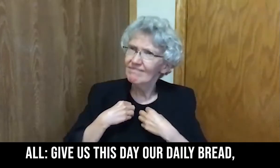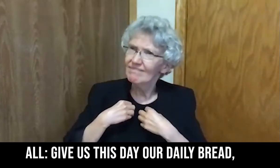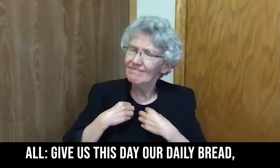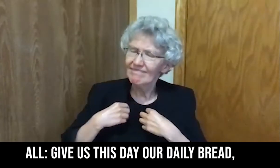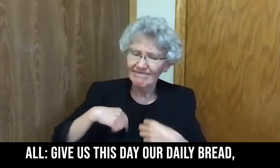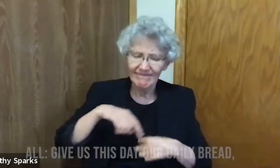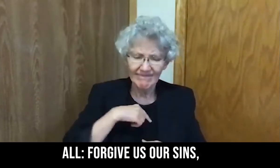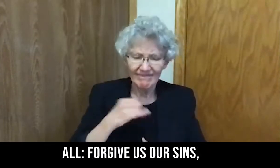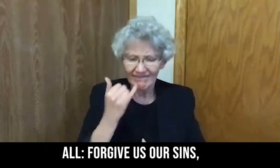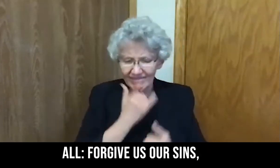By Jill and appreciation for